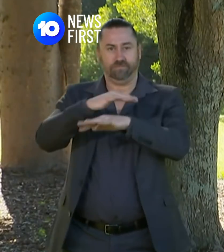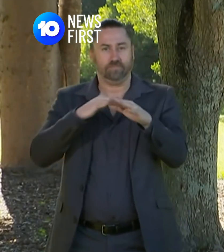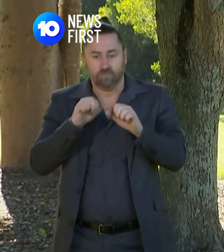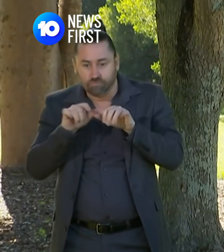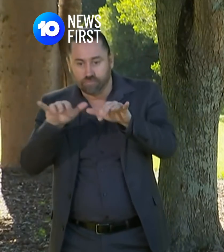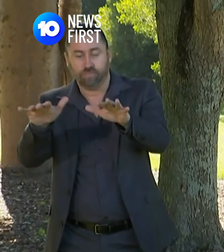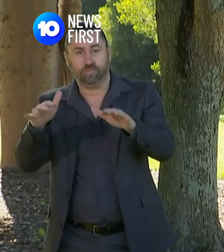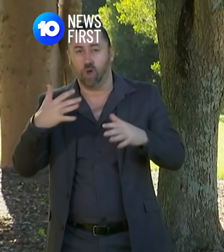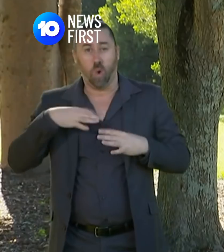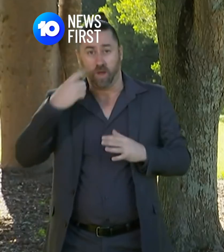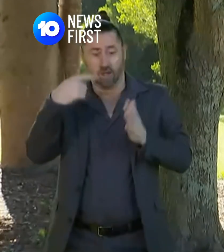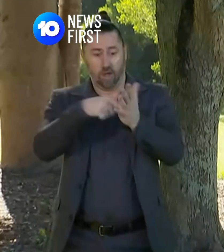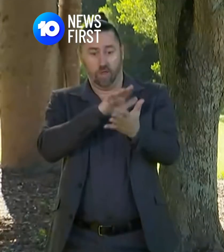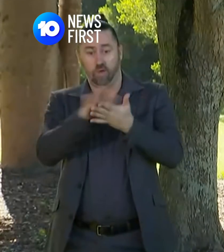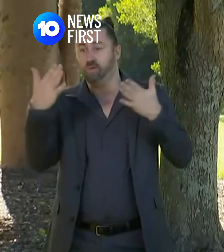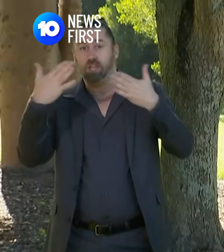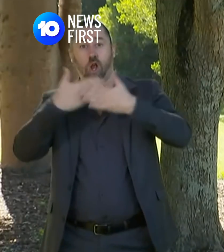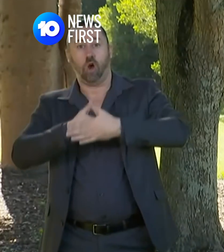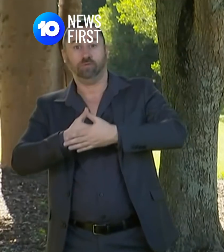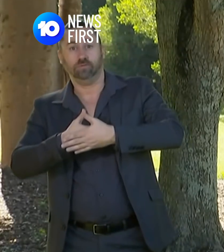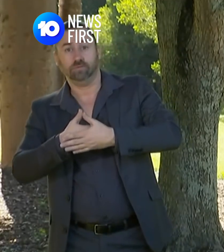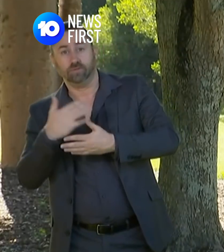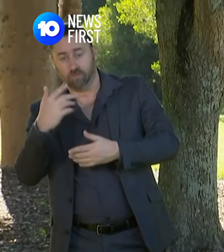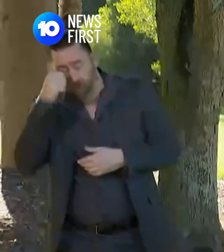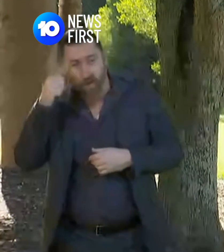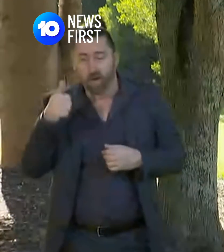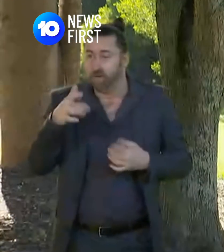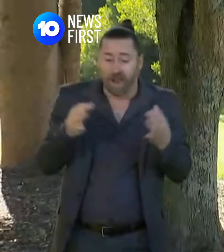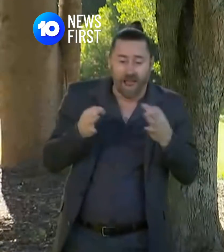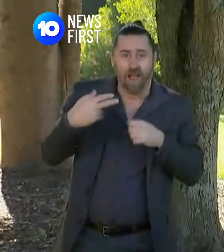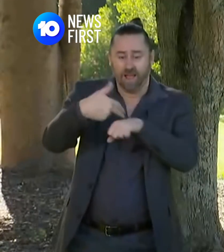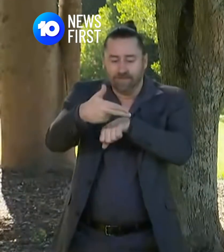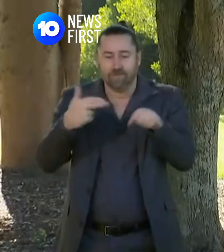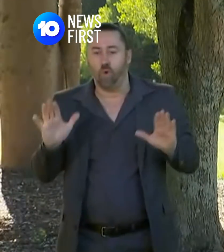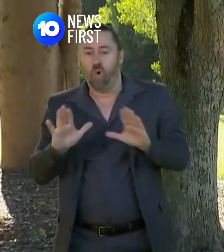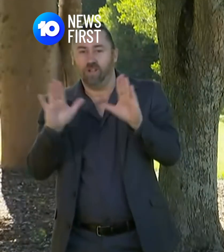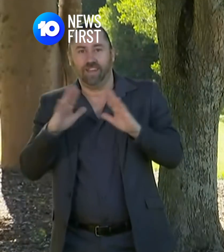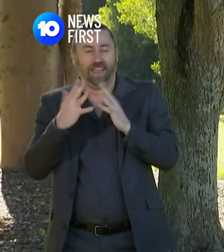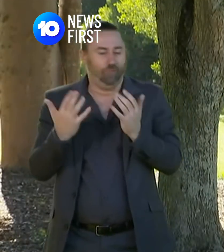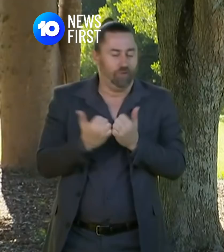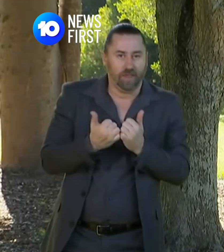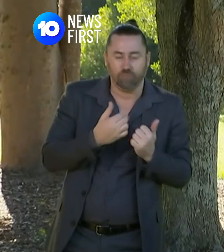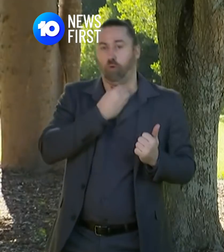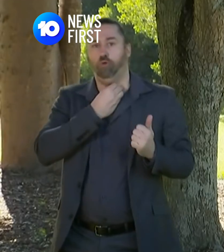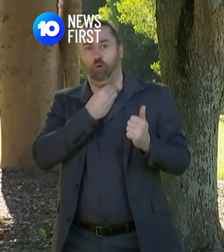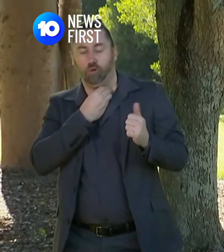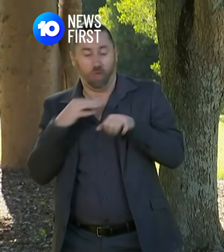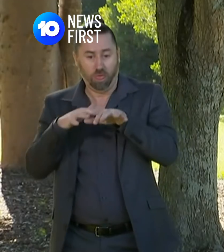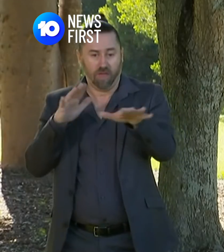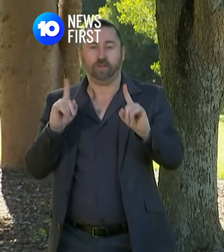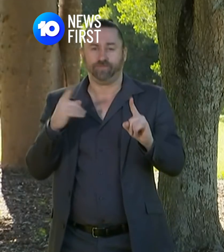on Thursday night heading for Easter vacation. So this is necessary,